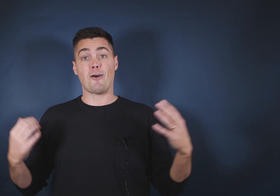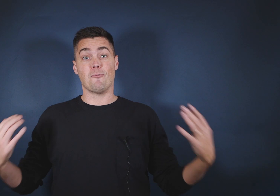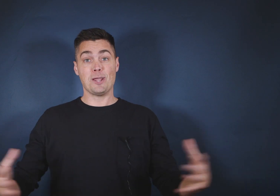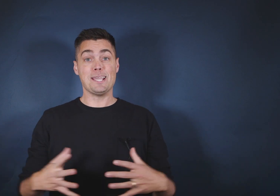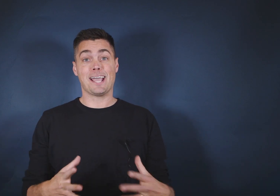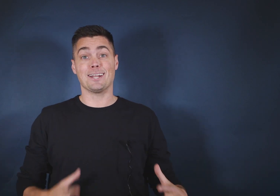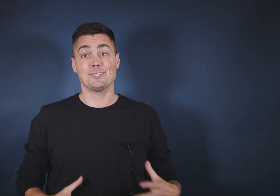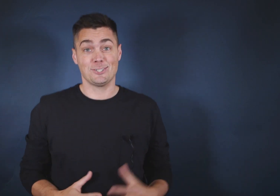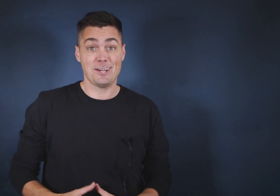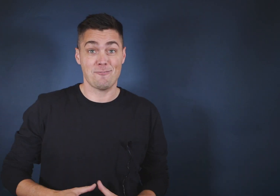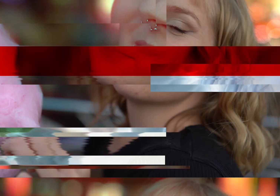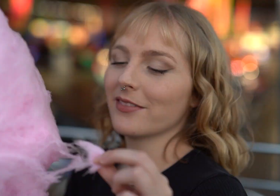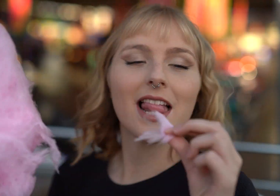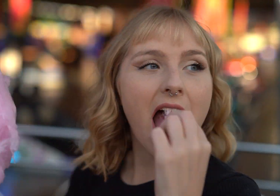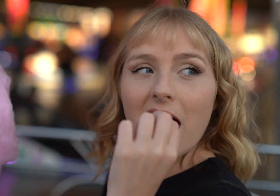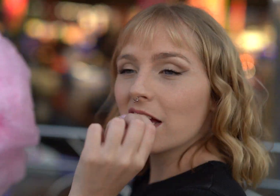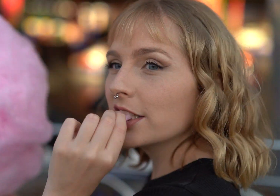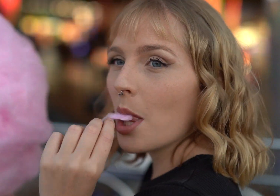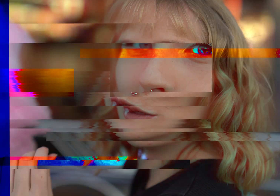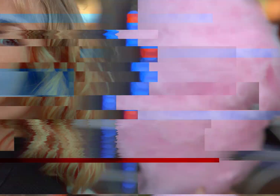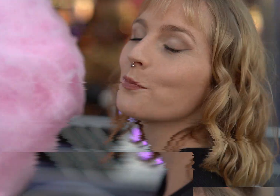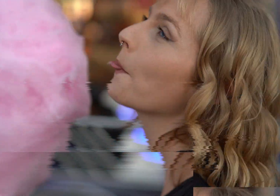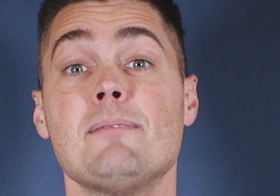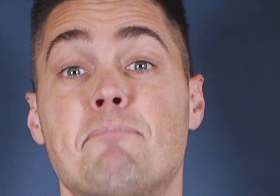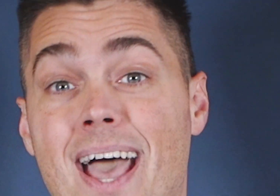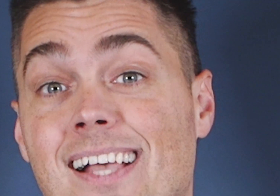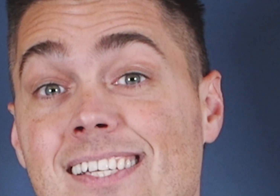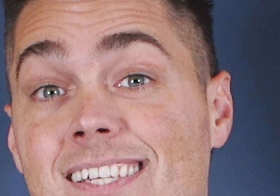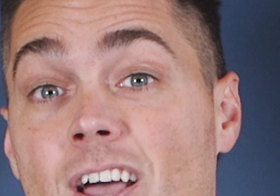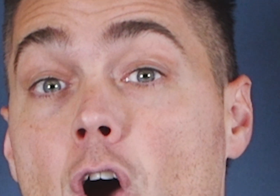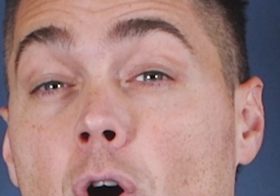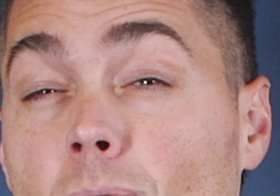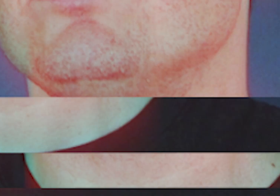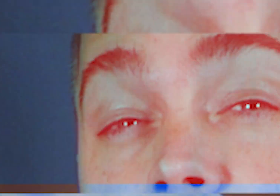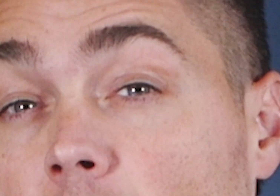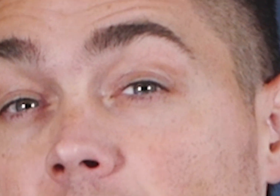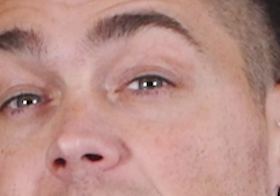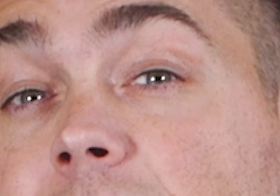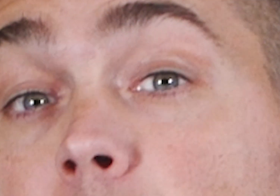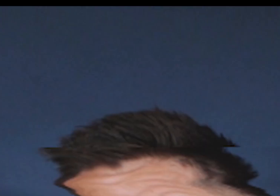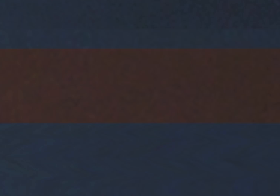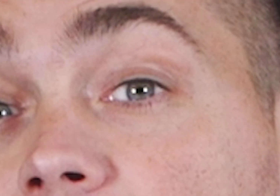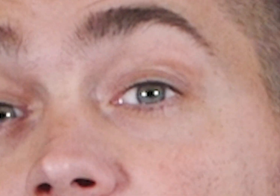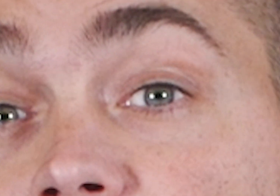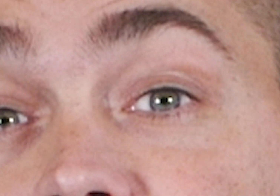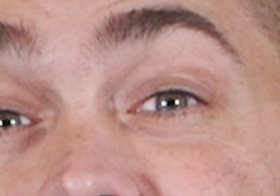We've got a treat for you today. The three best home service marketing agencies.